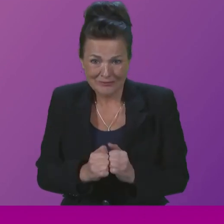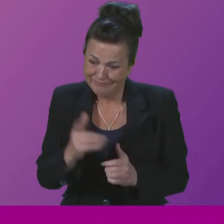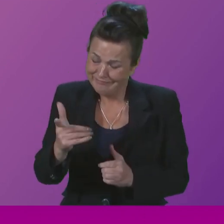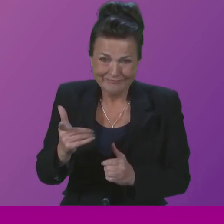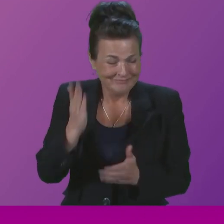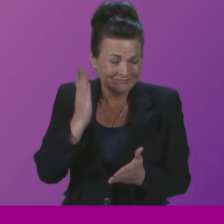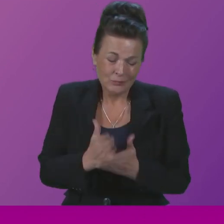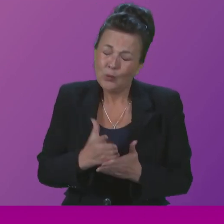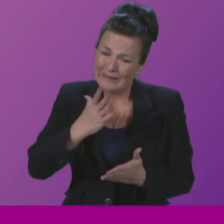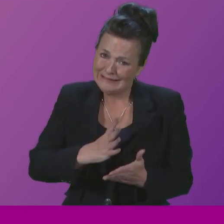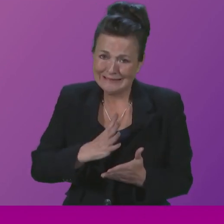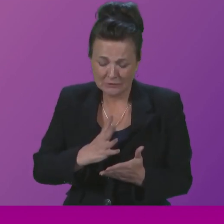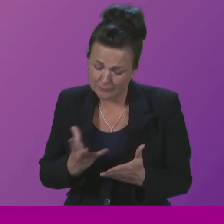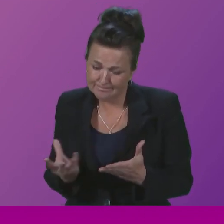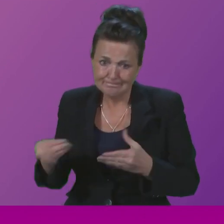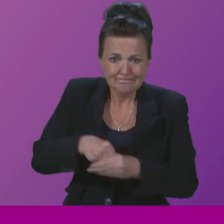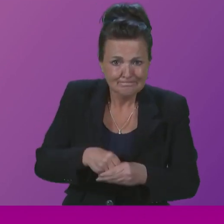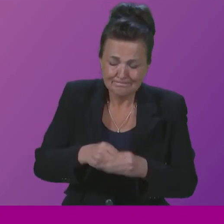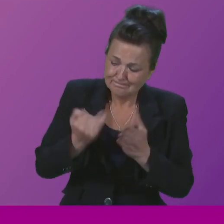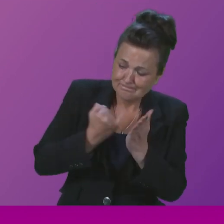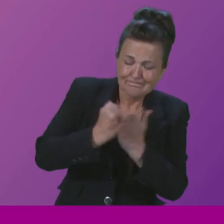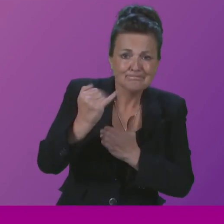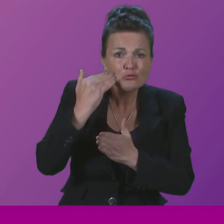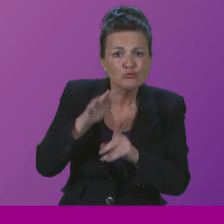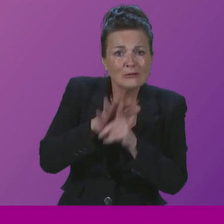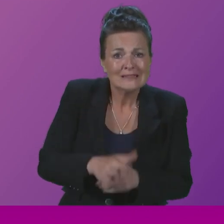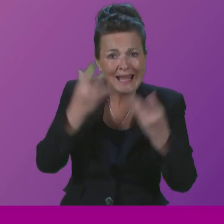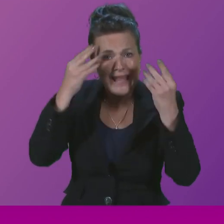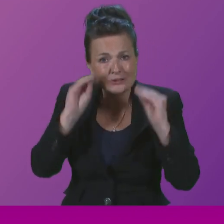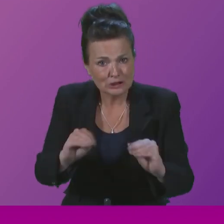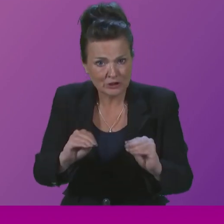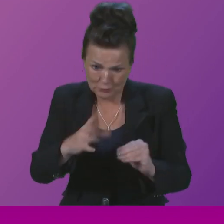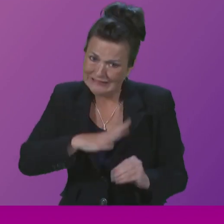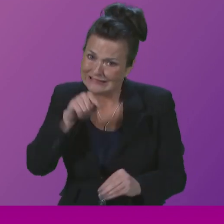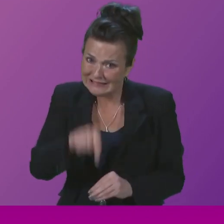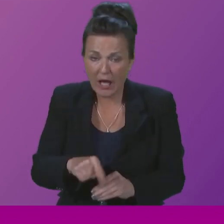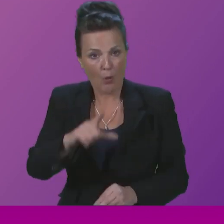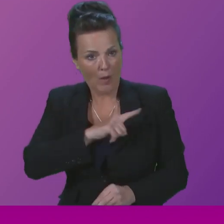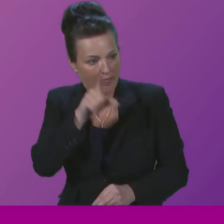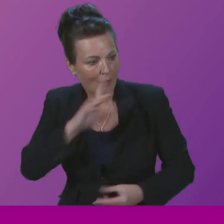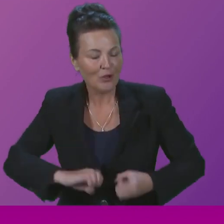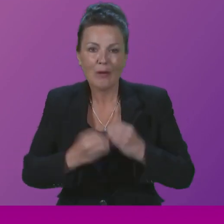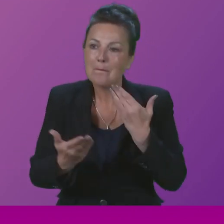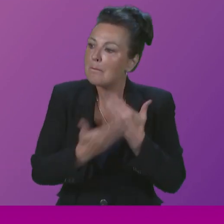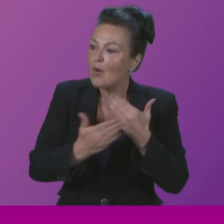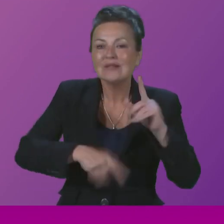-racist education is important for ensuring a more diverse and inclusive Scotland?